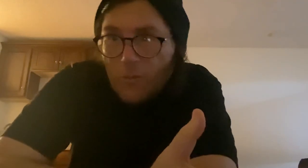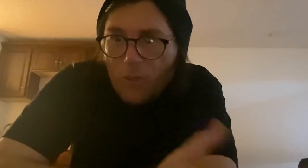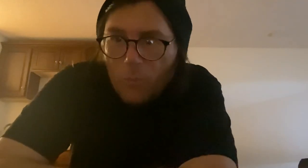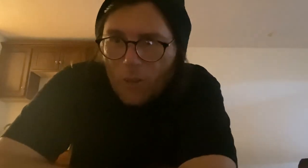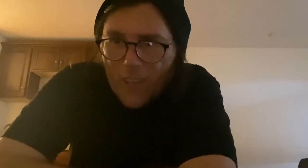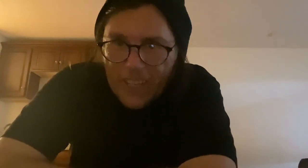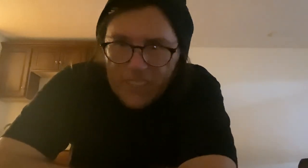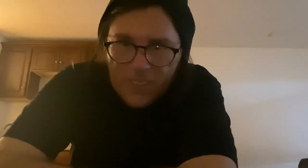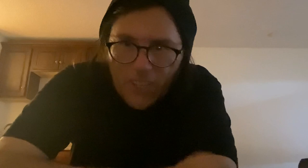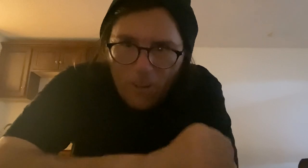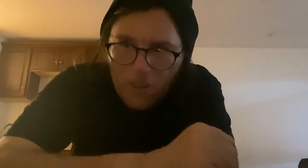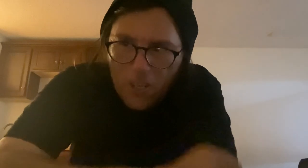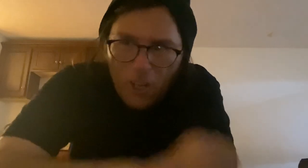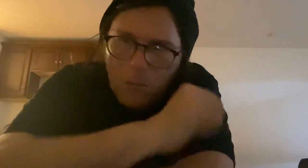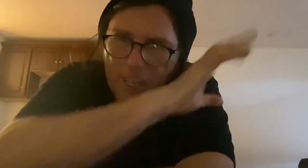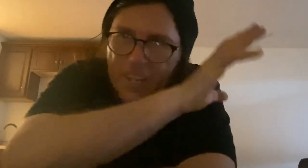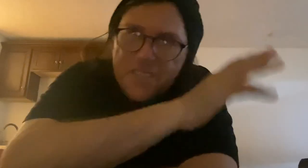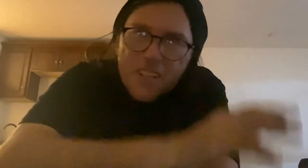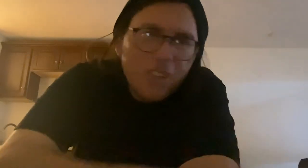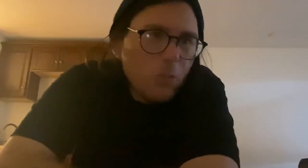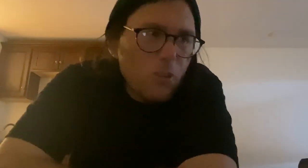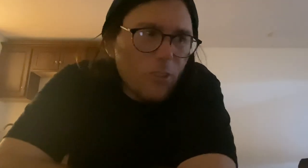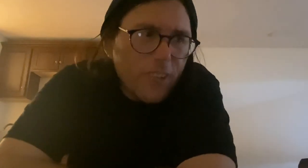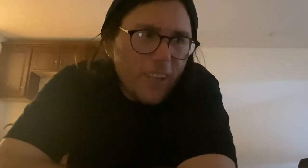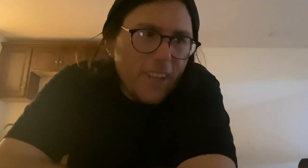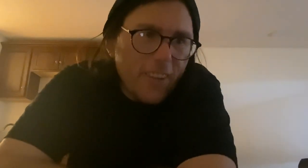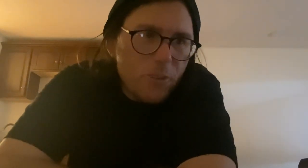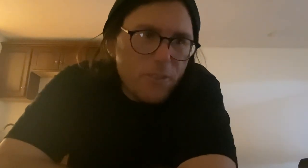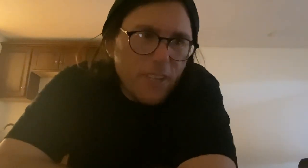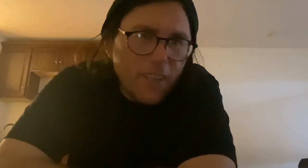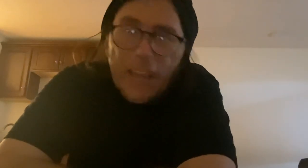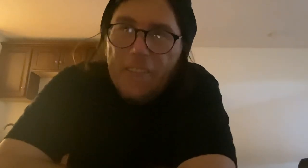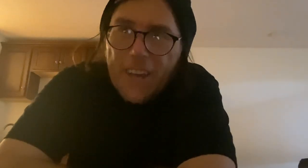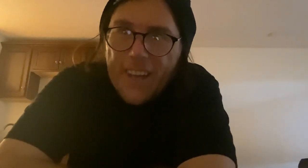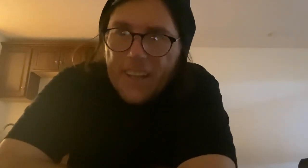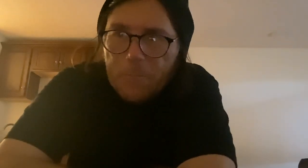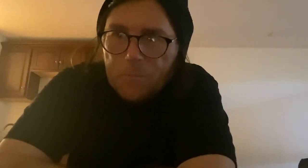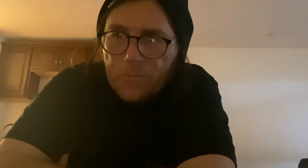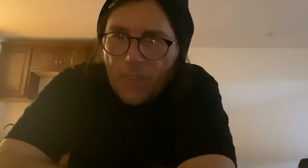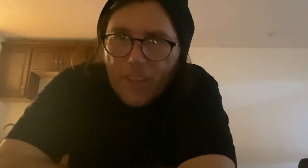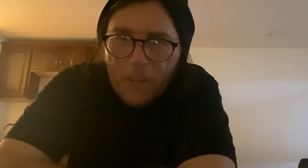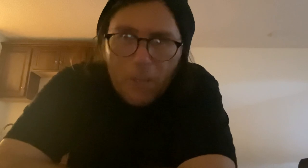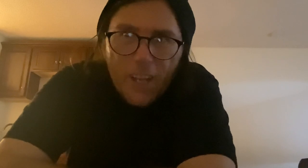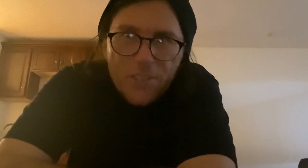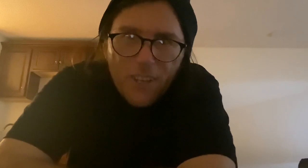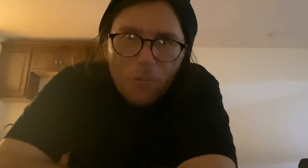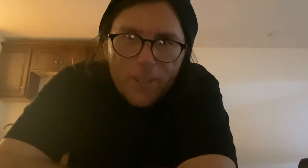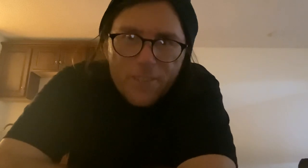of them were like, you know, oh my god, it's the end of the world. And others were laughing at it. Me, I saw it was,